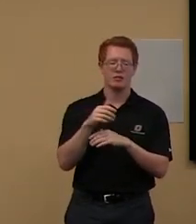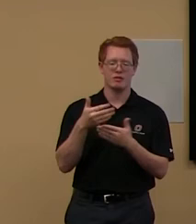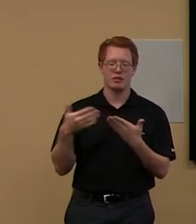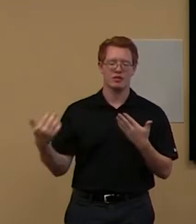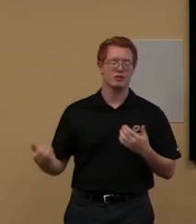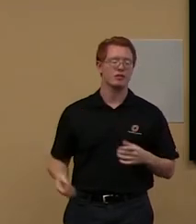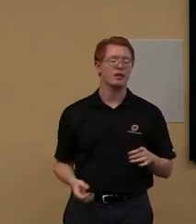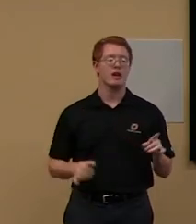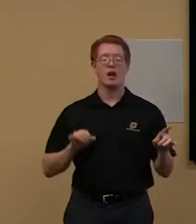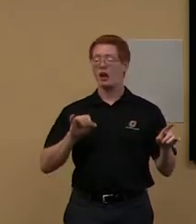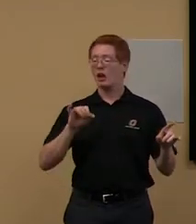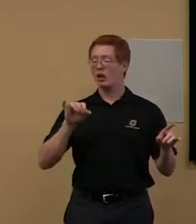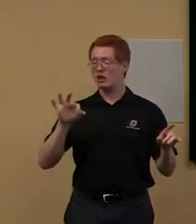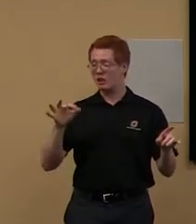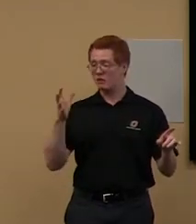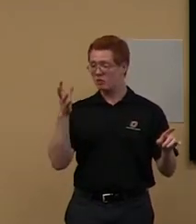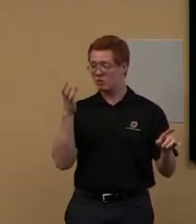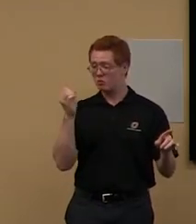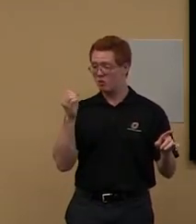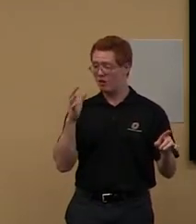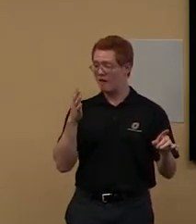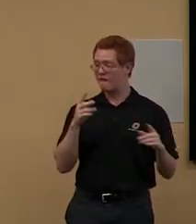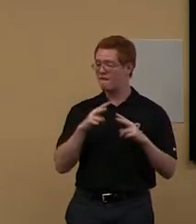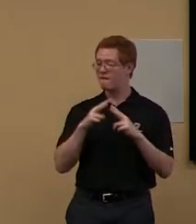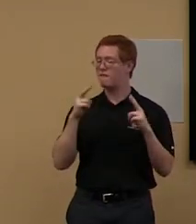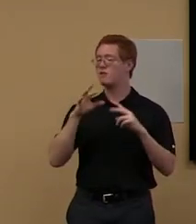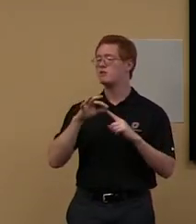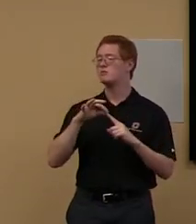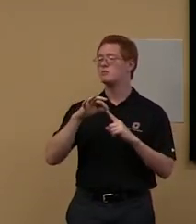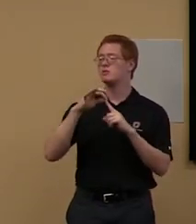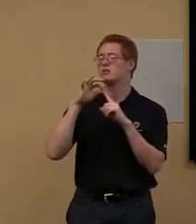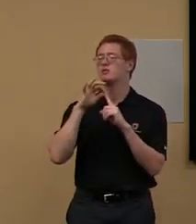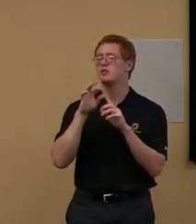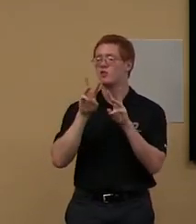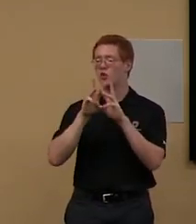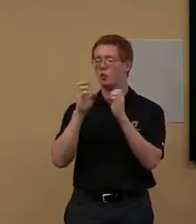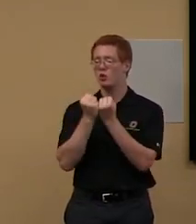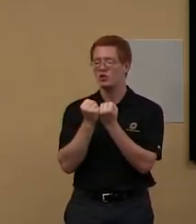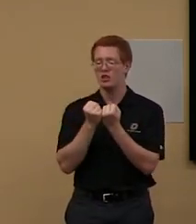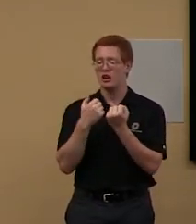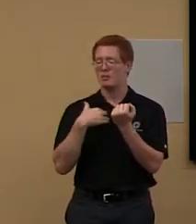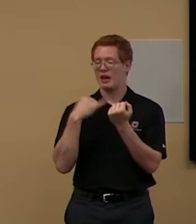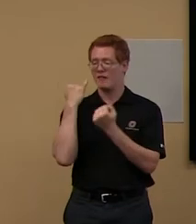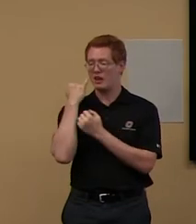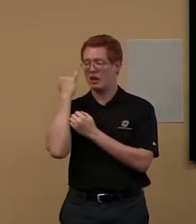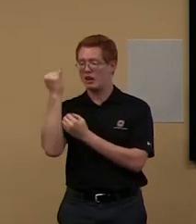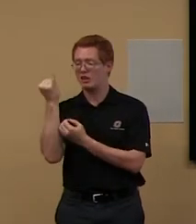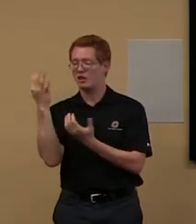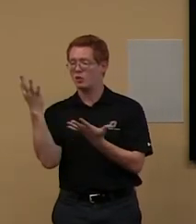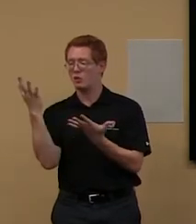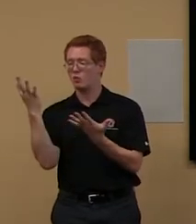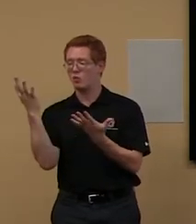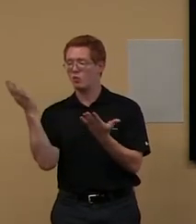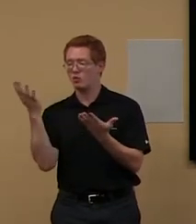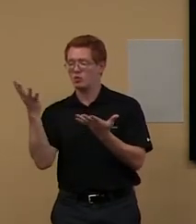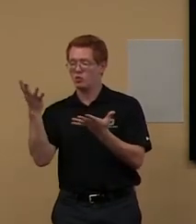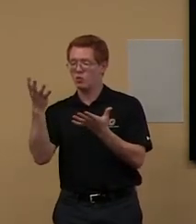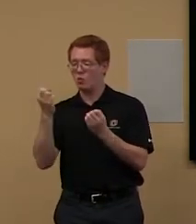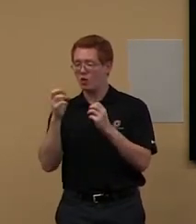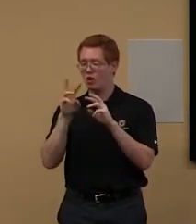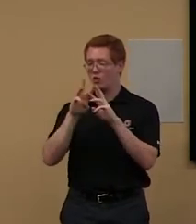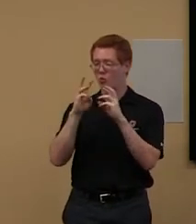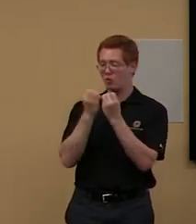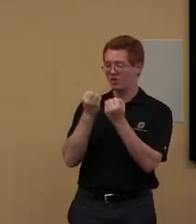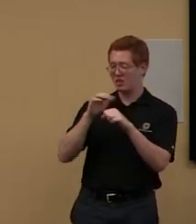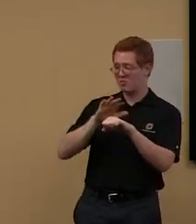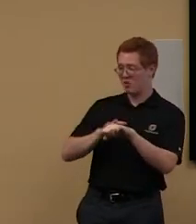workshop, if you have any good ideas about what we should be teaching, um, or offering as a workshop, let grad studies know. And we